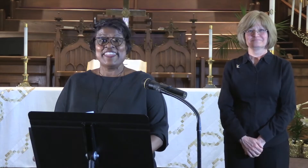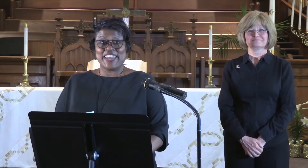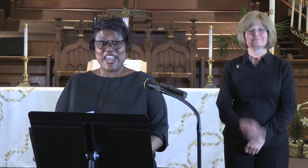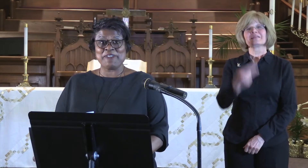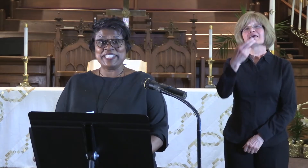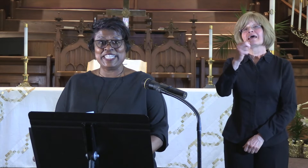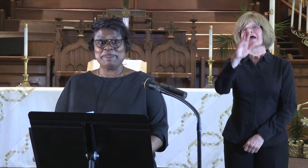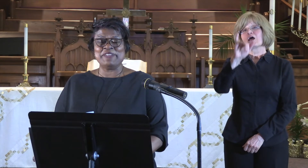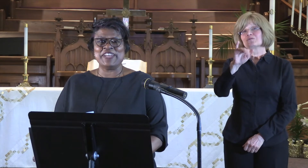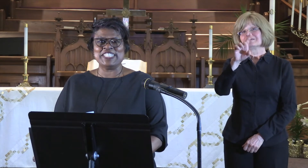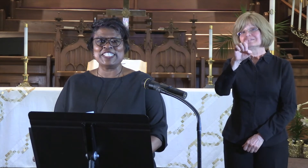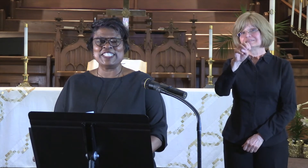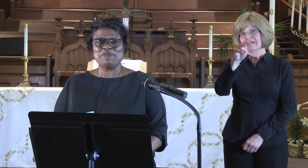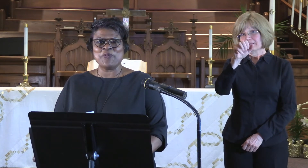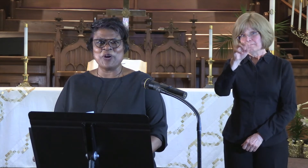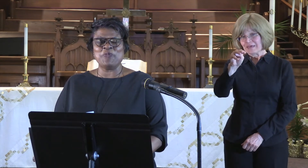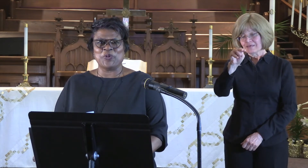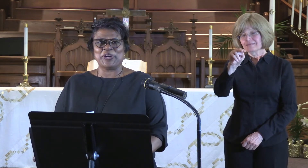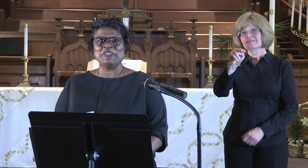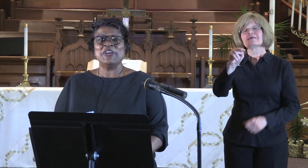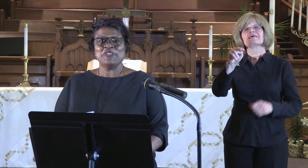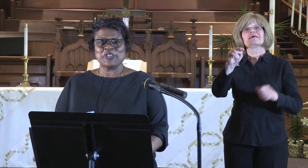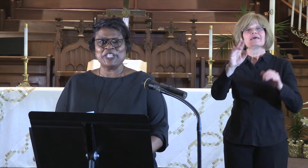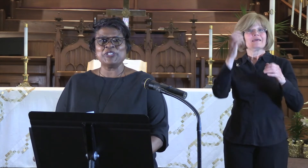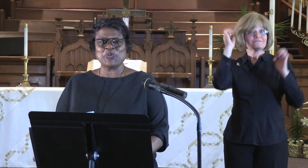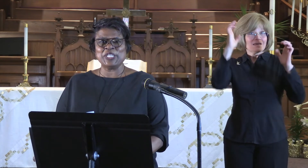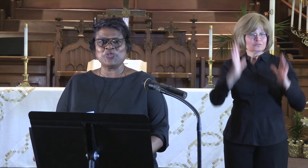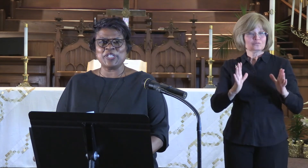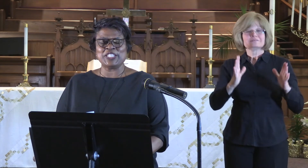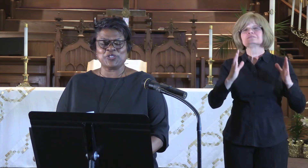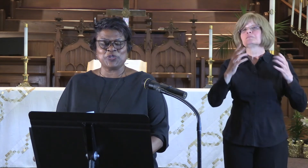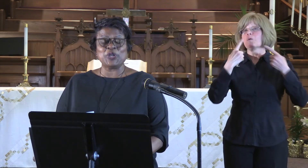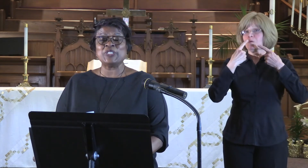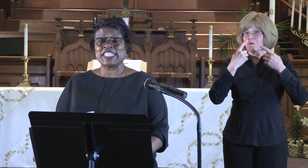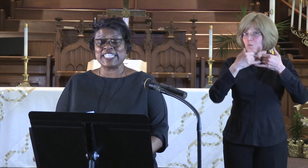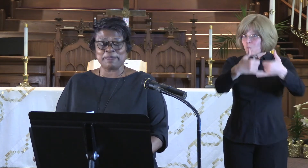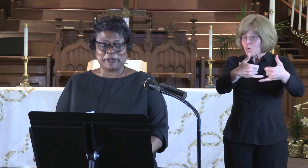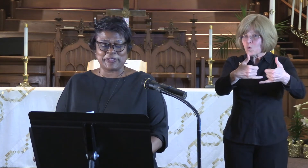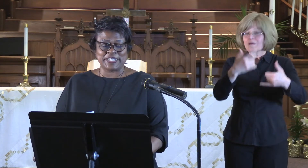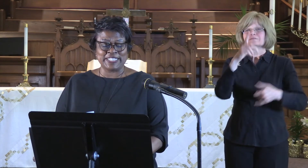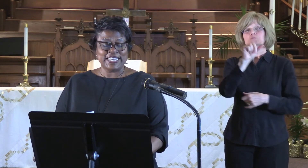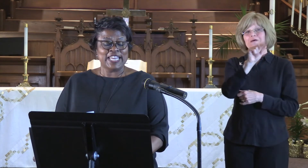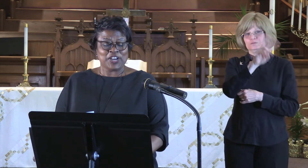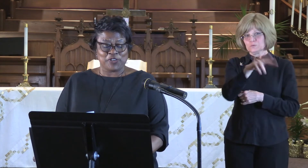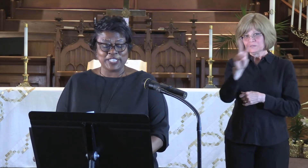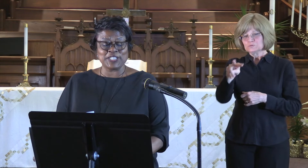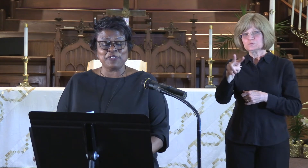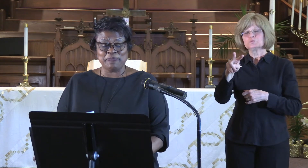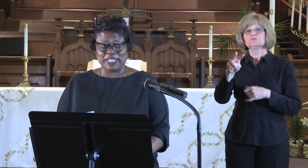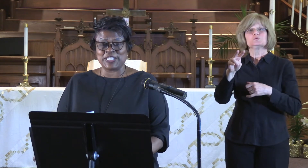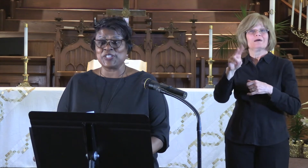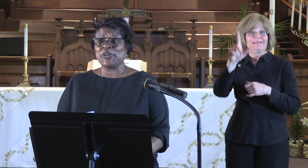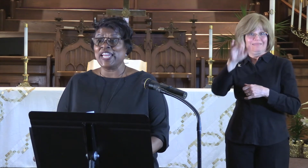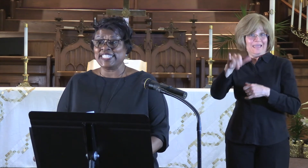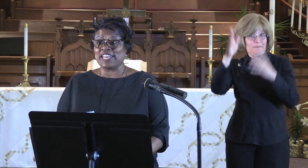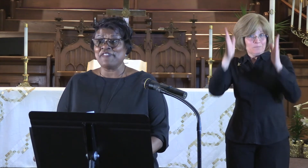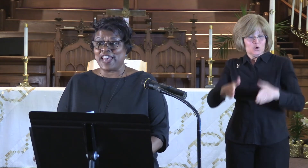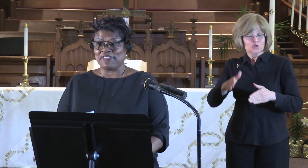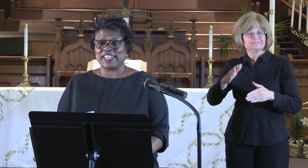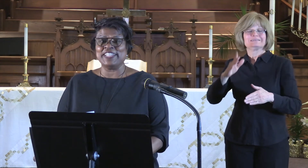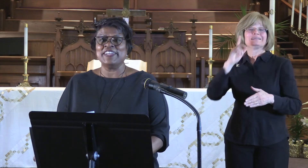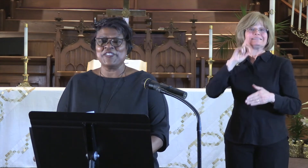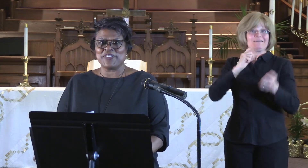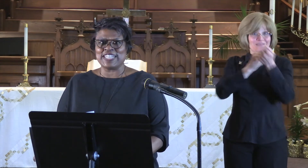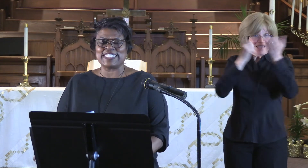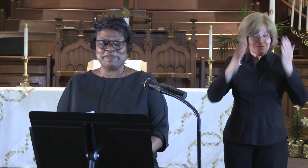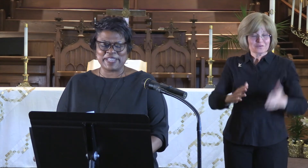The Harry Denman Evangelism Award for year 2022 goes to layperson, Christ-servant minister, and Deaf